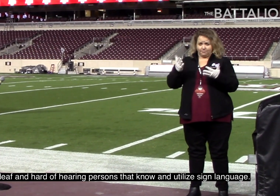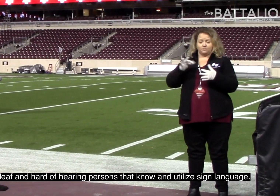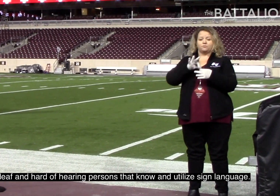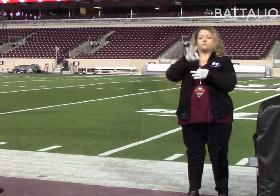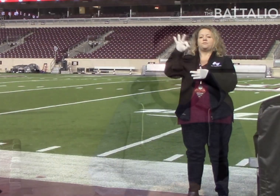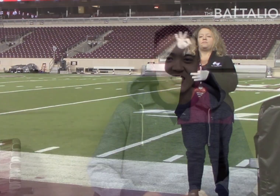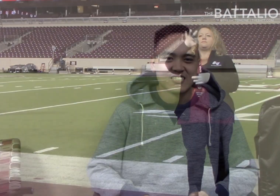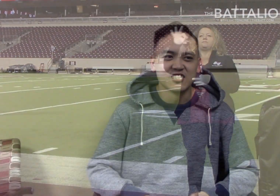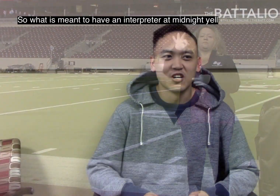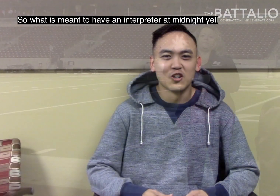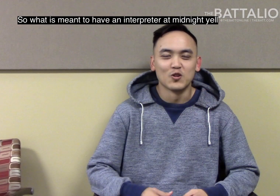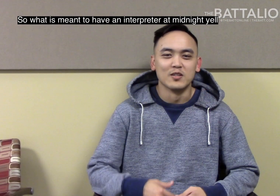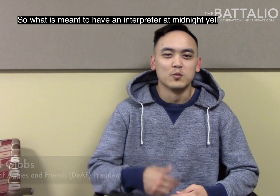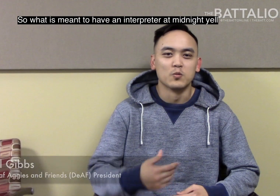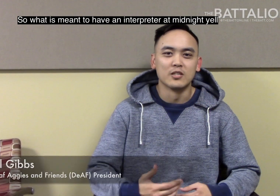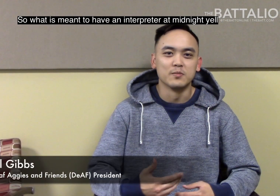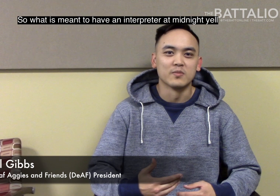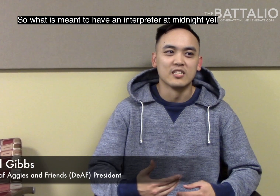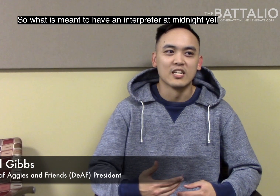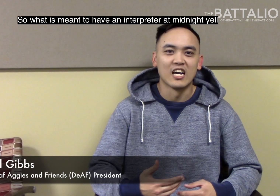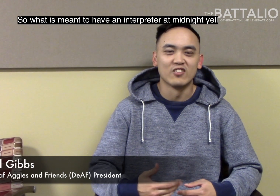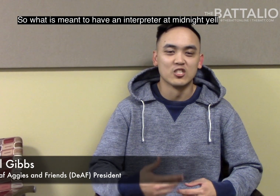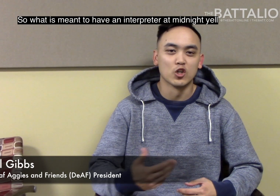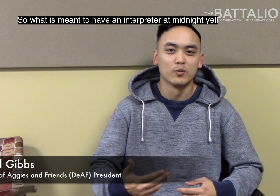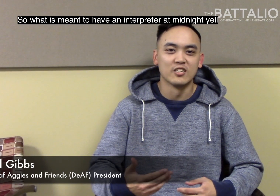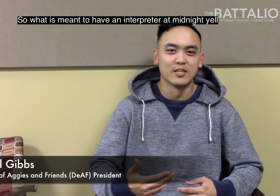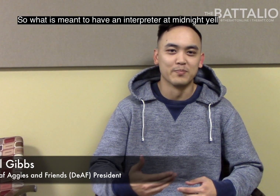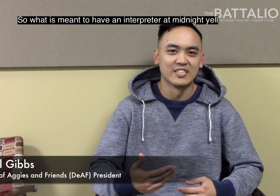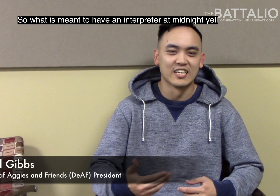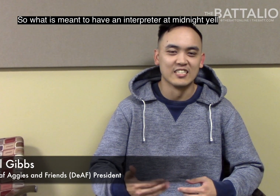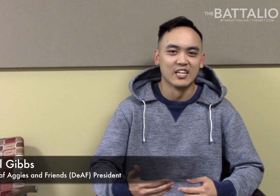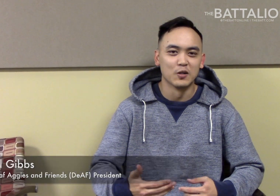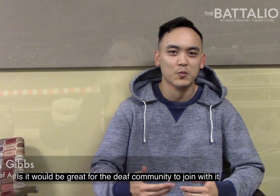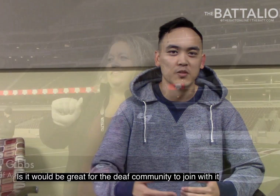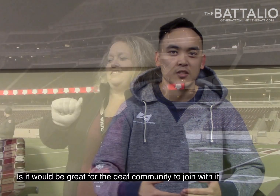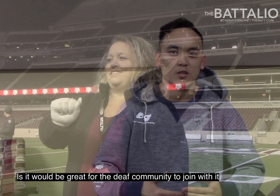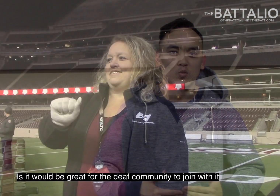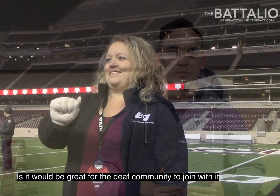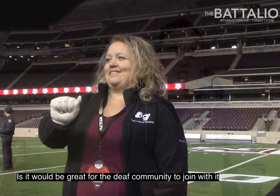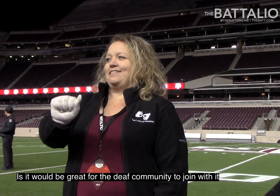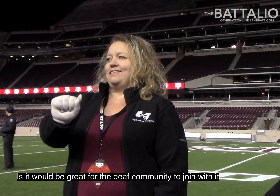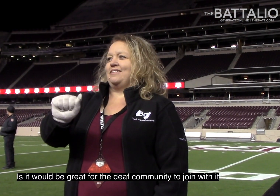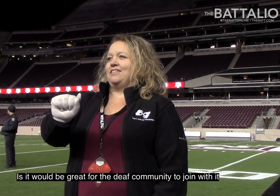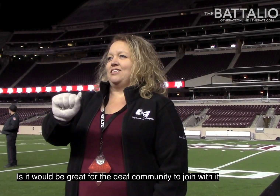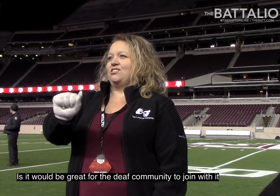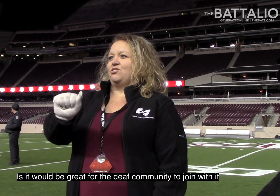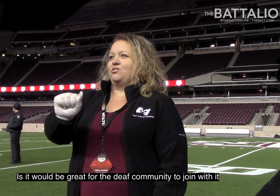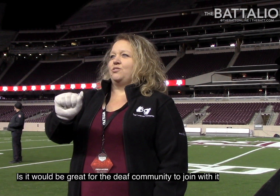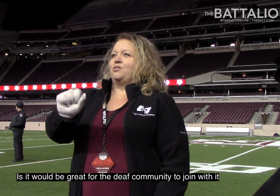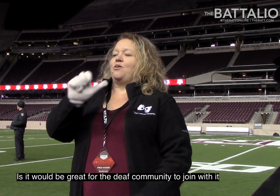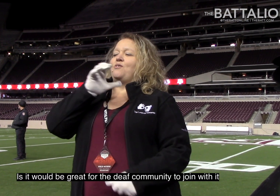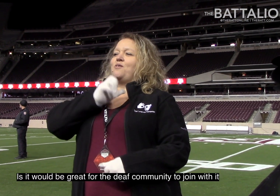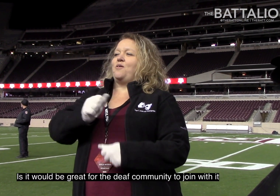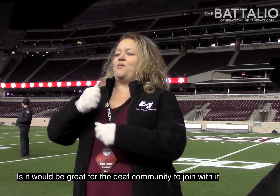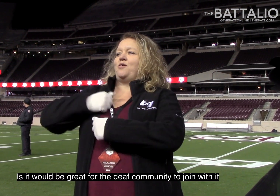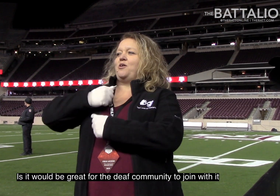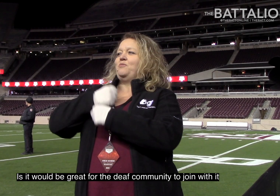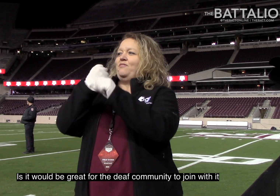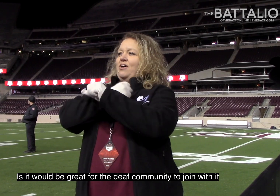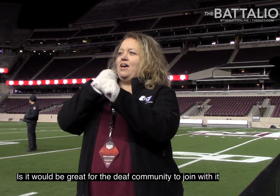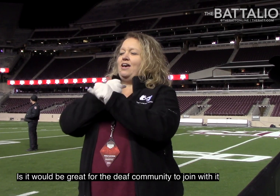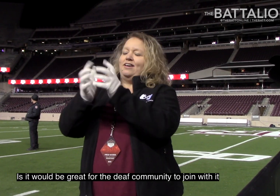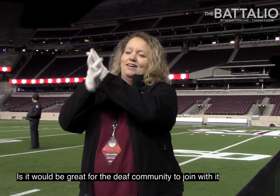utilize sign language. So what it meant to have an interpreter at Midnight Yell, it would be great for the deaf